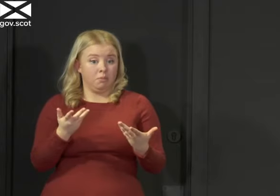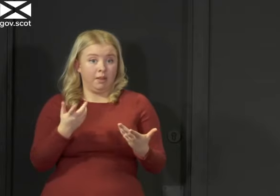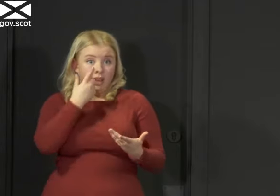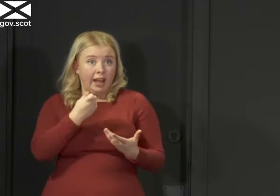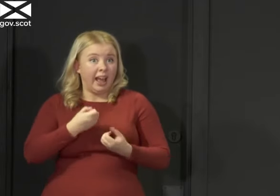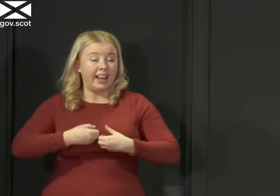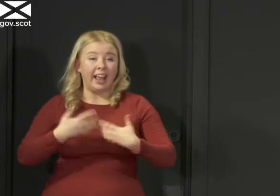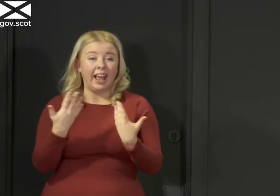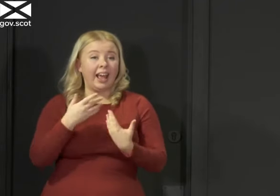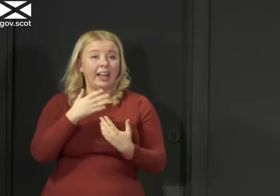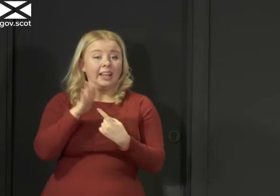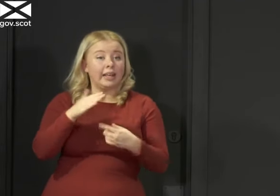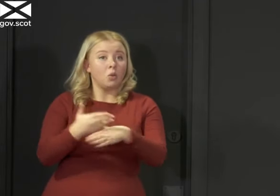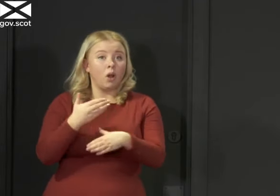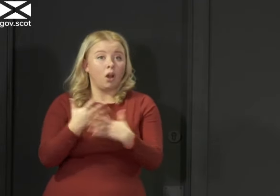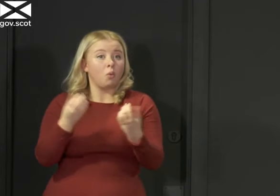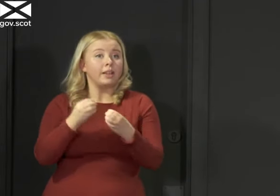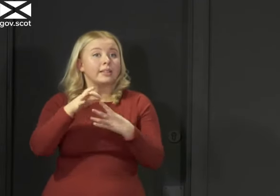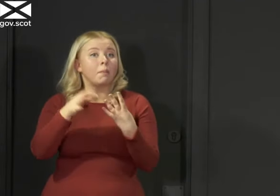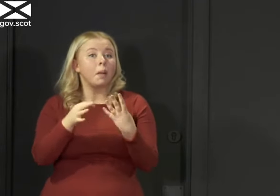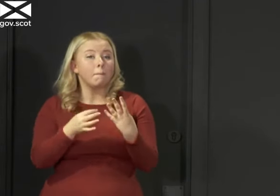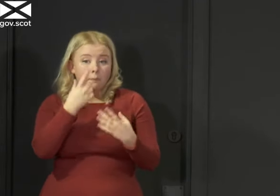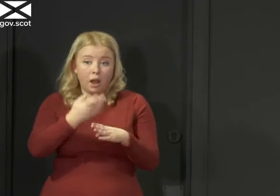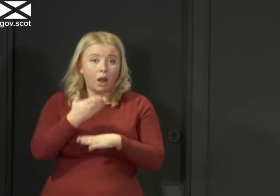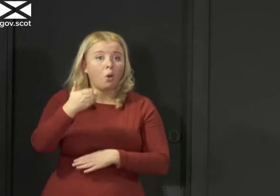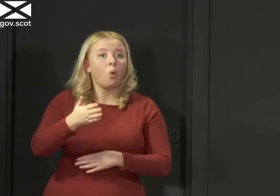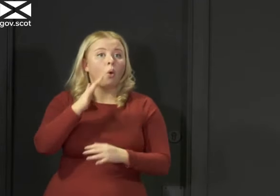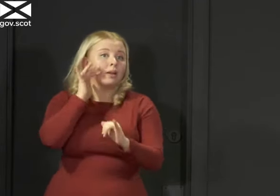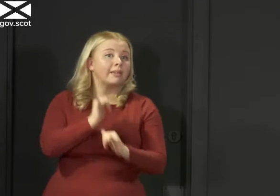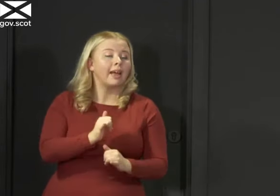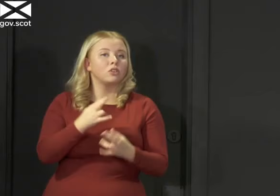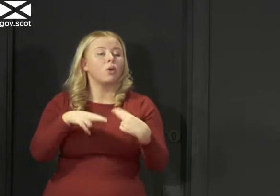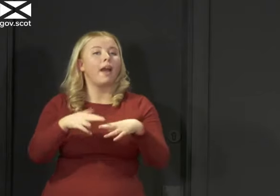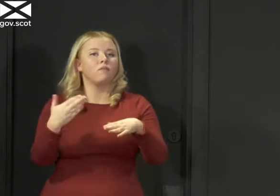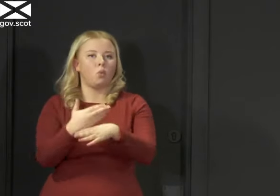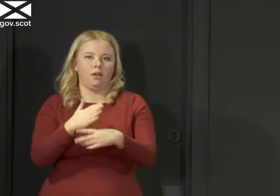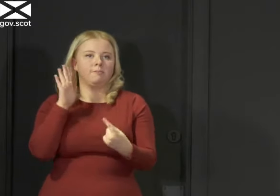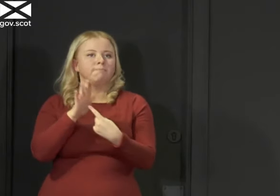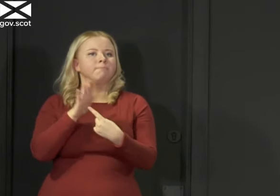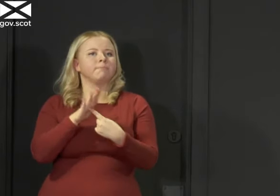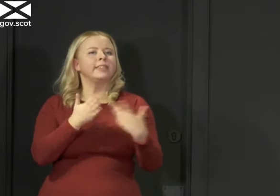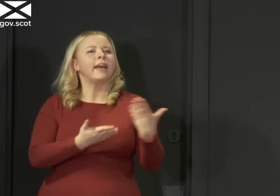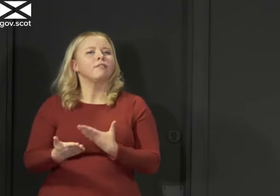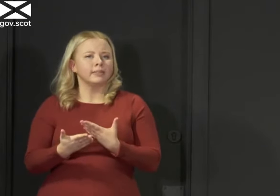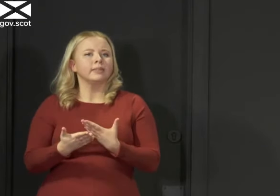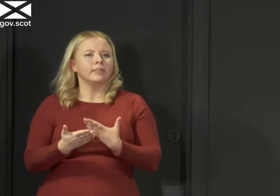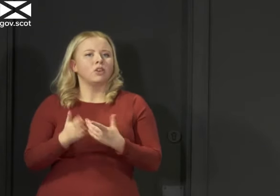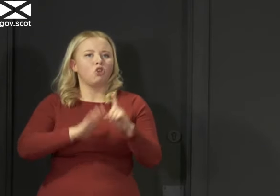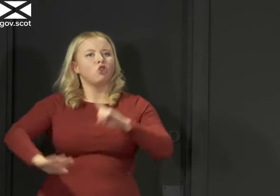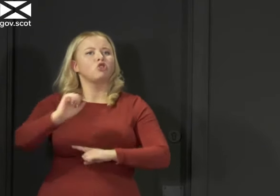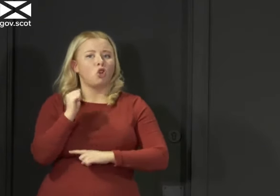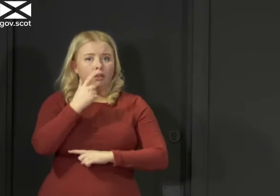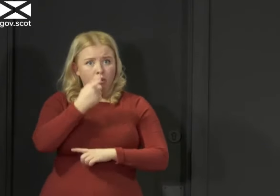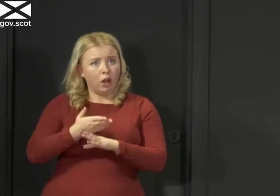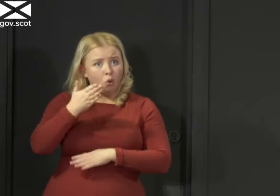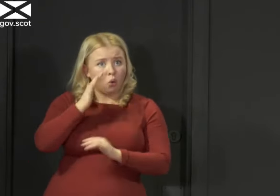symptoms, not just health and care workers. So, for example, if you're working in critical infrastructure services. And they're also available for